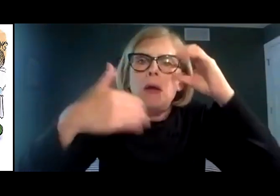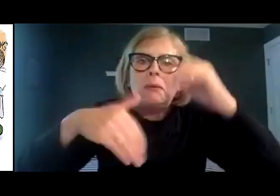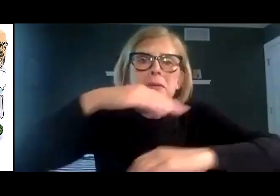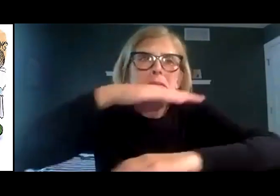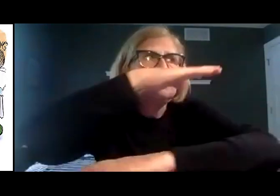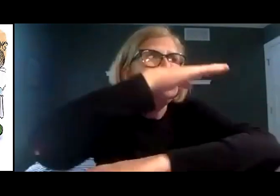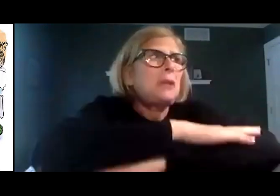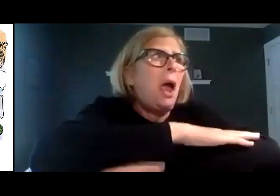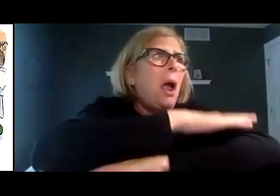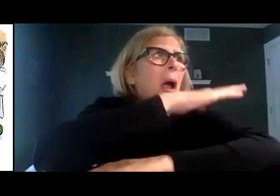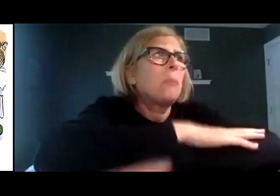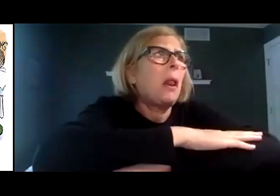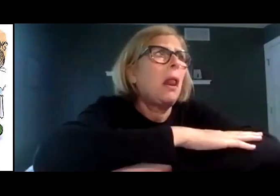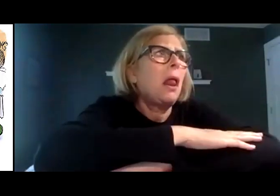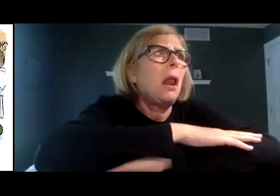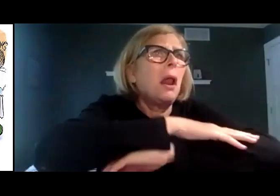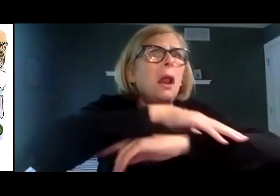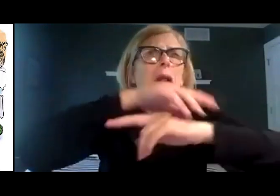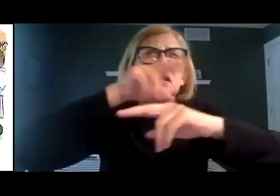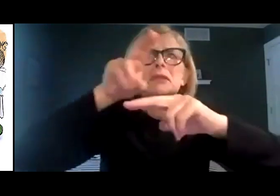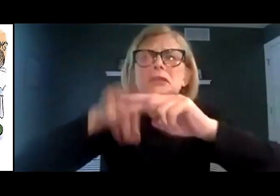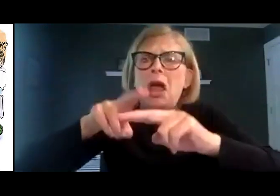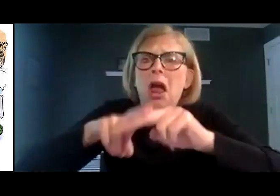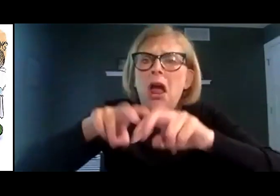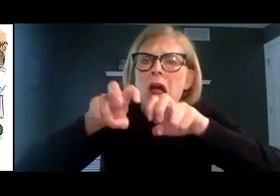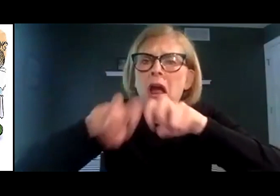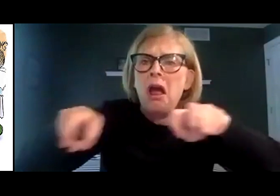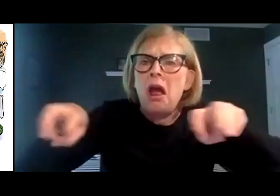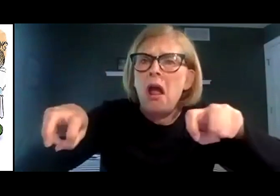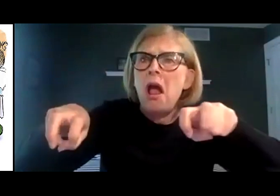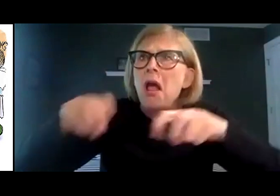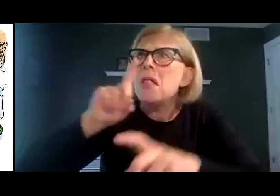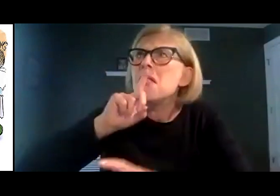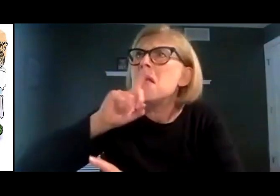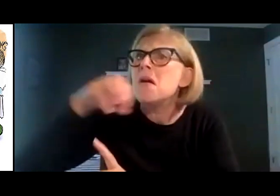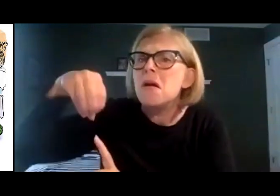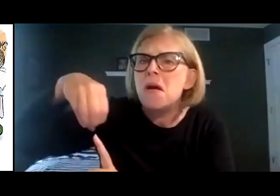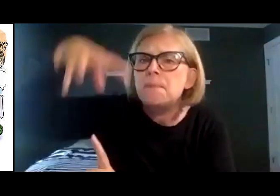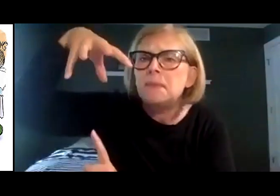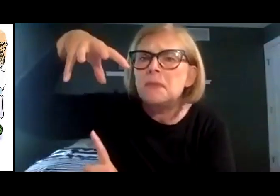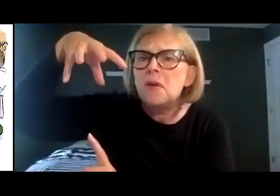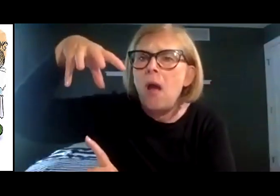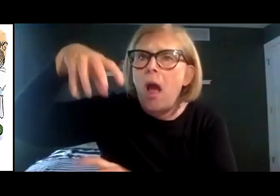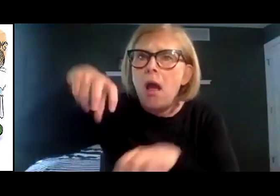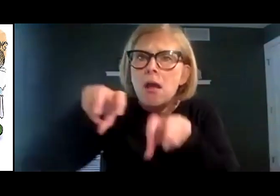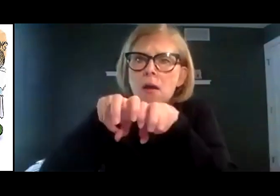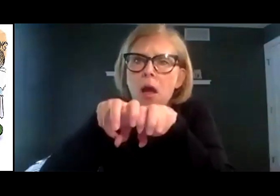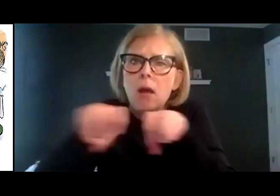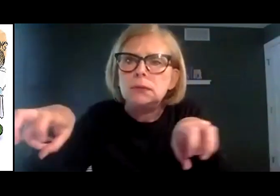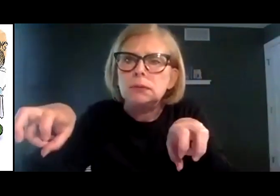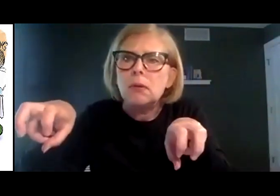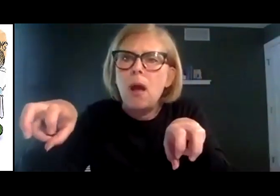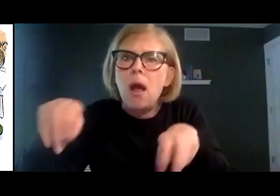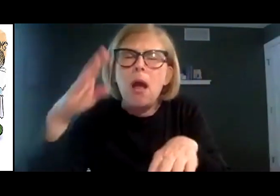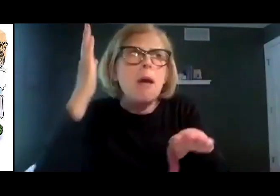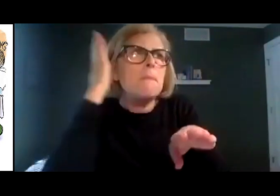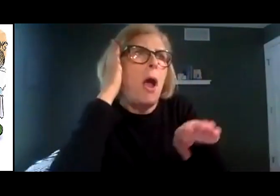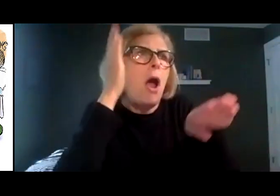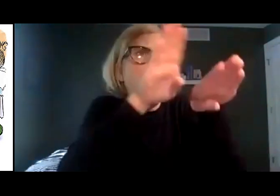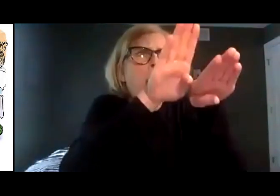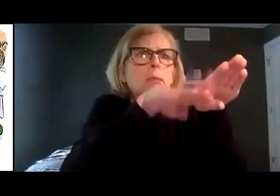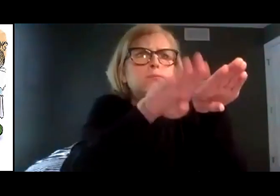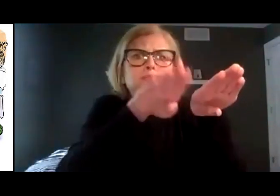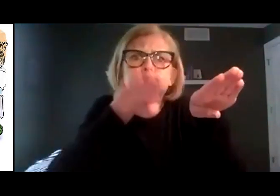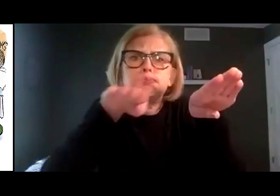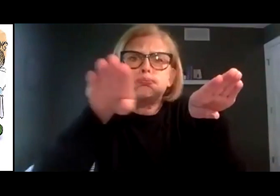most amazing sight. Tables and chairs and lamps and sofas and